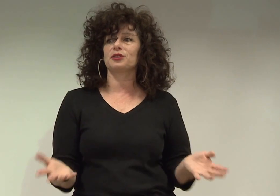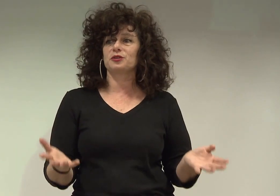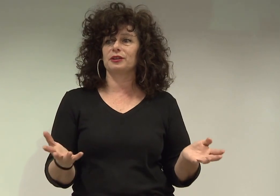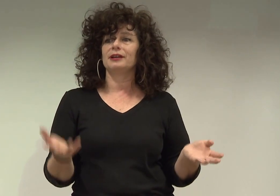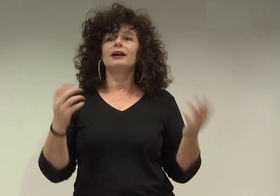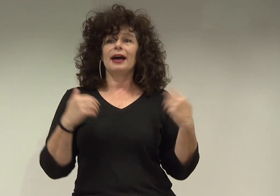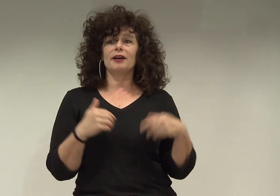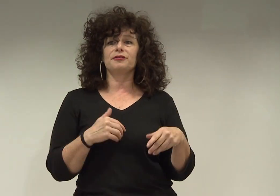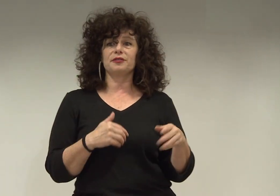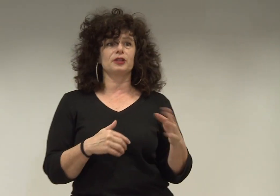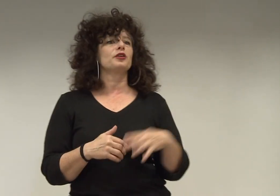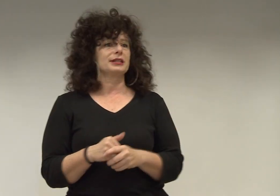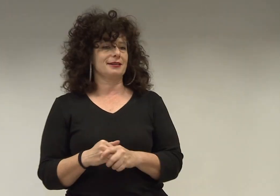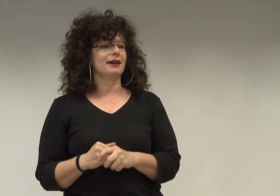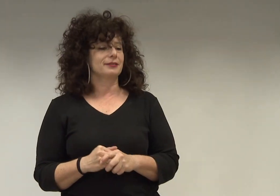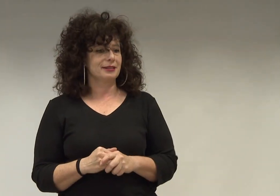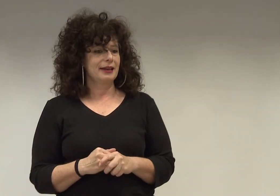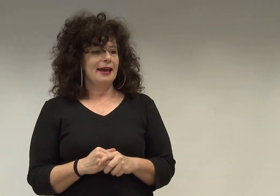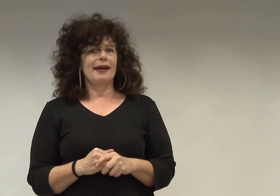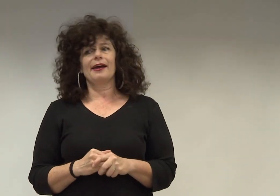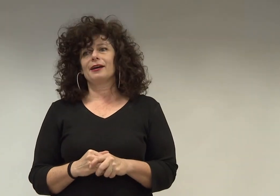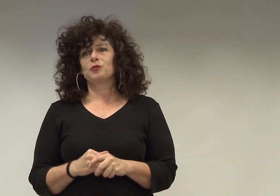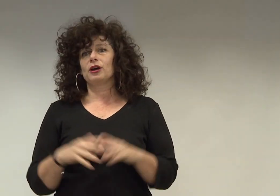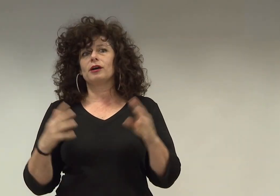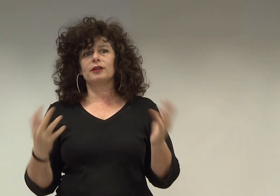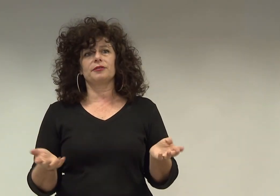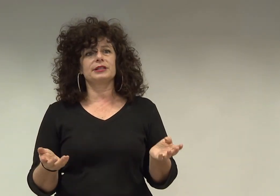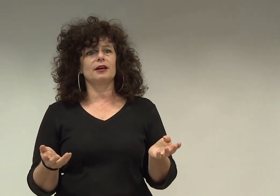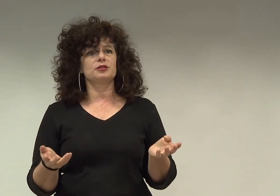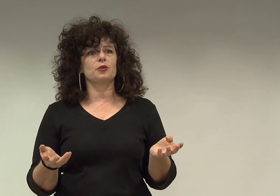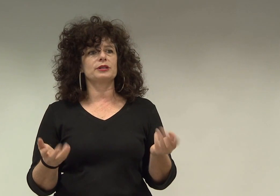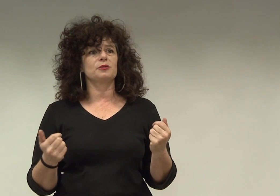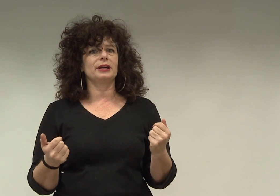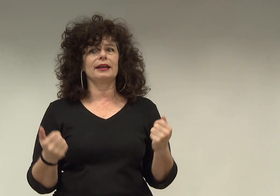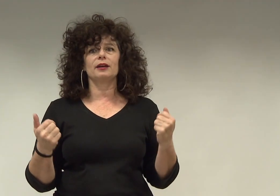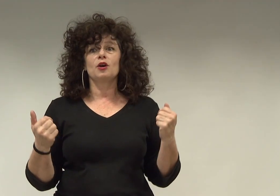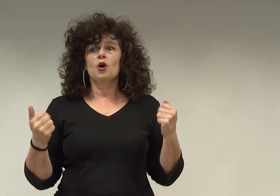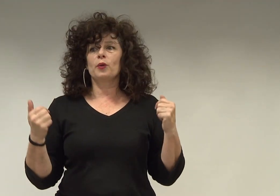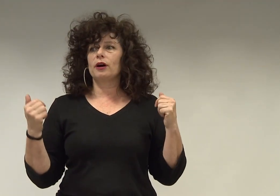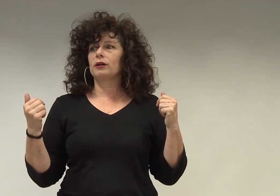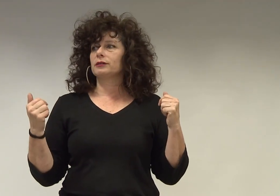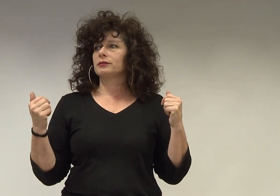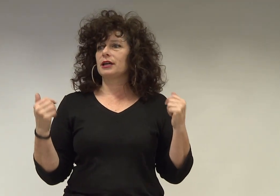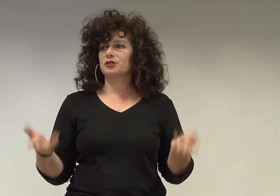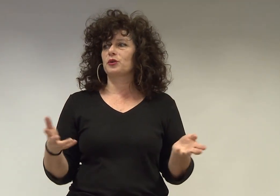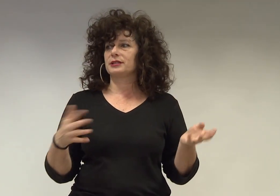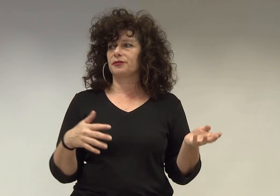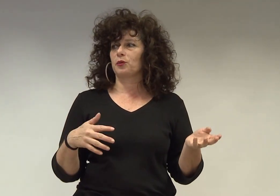children have different learning styles. And we all love to tell stories and read. And we all tell stories in different